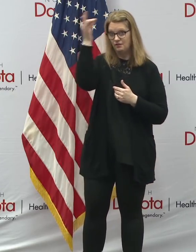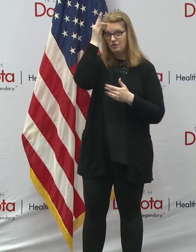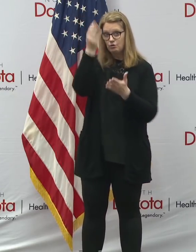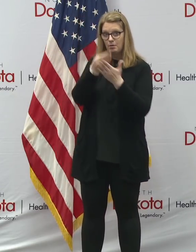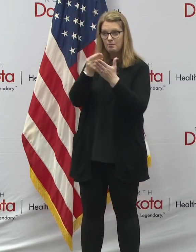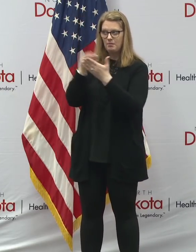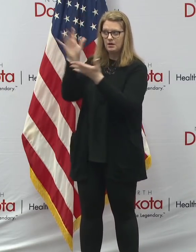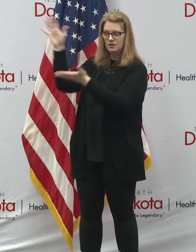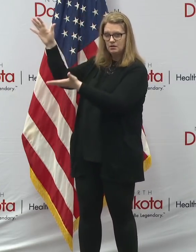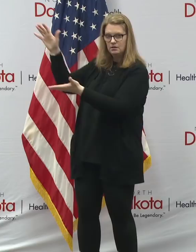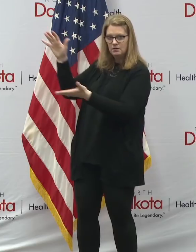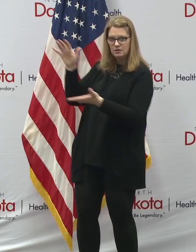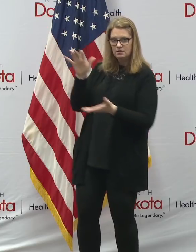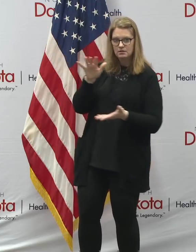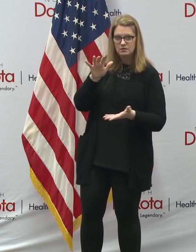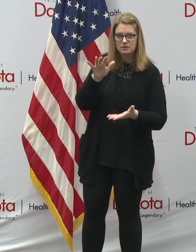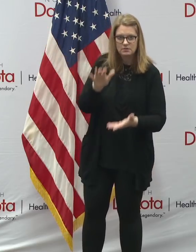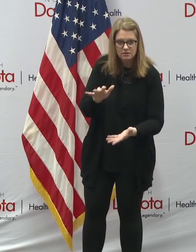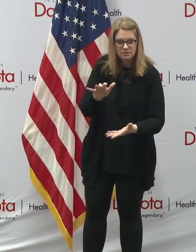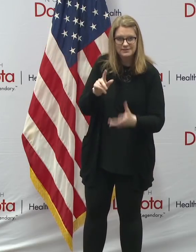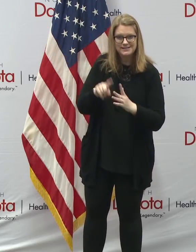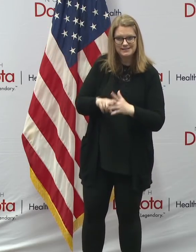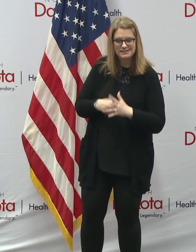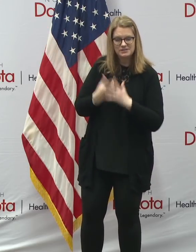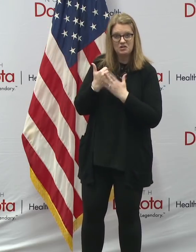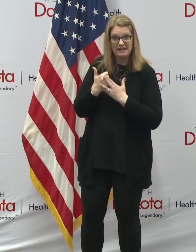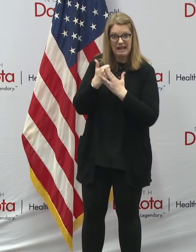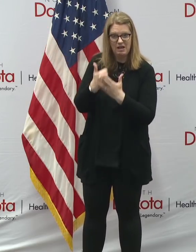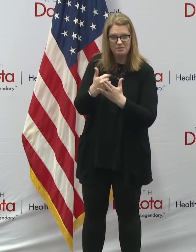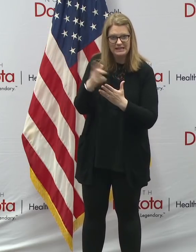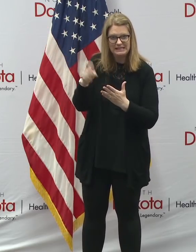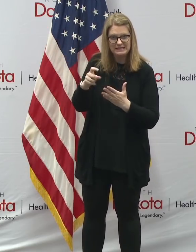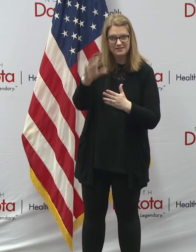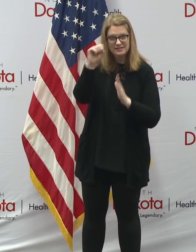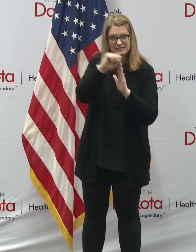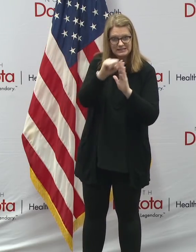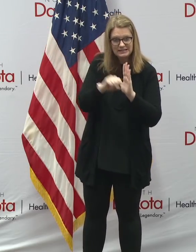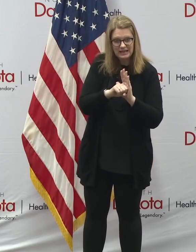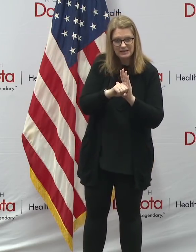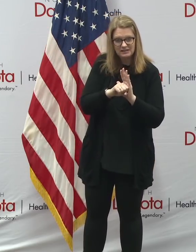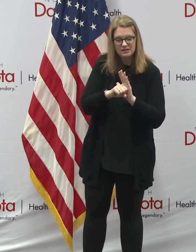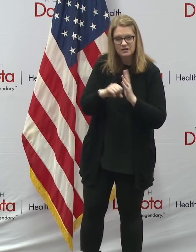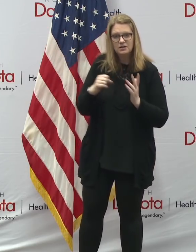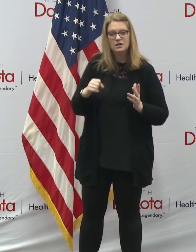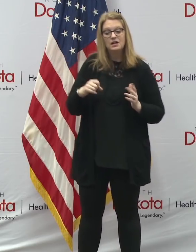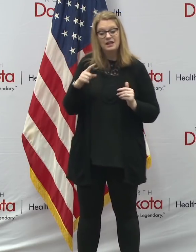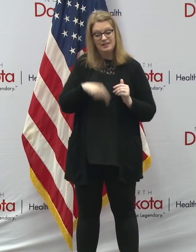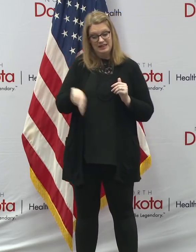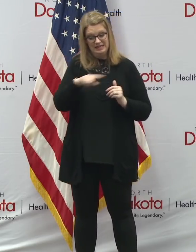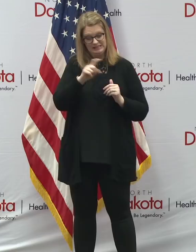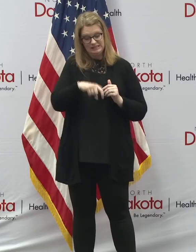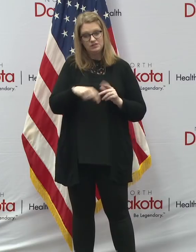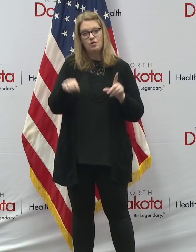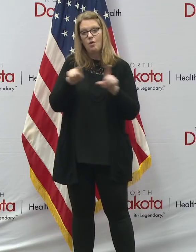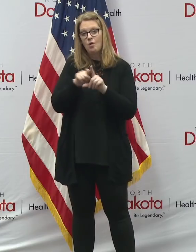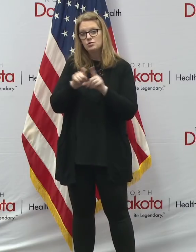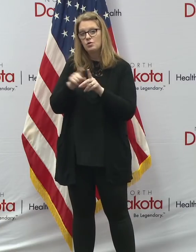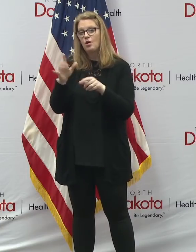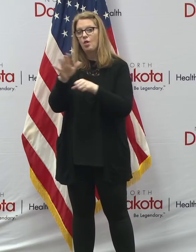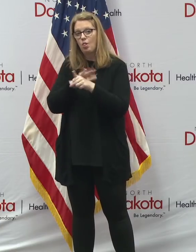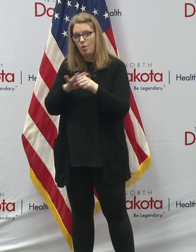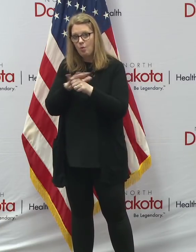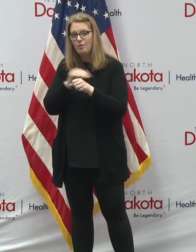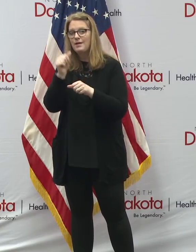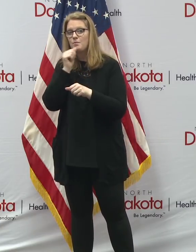help ensure we can address the needs of our state, these agencies that the governor previously mentioned, along with our local and private partners, are